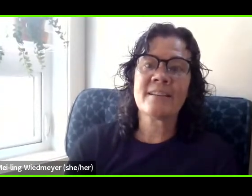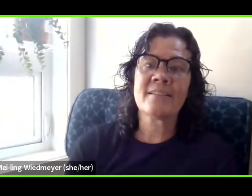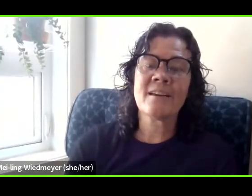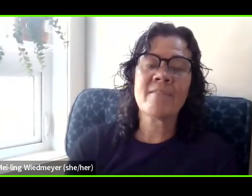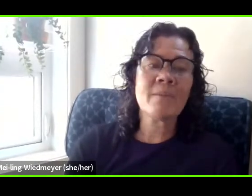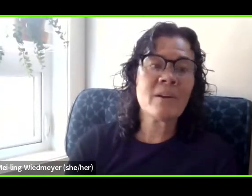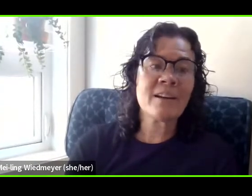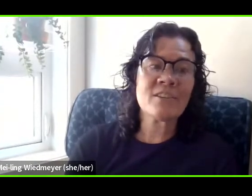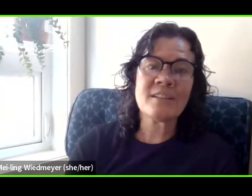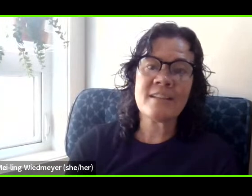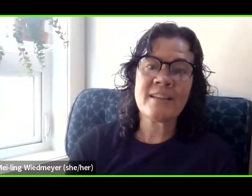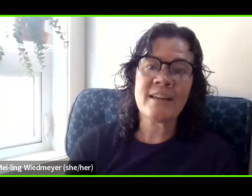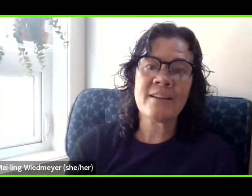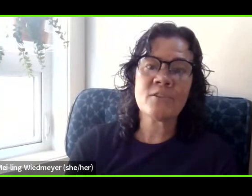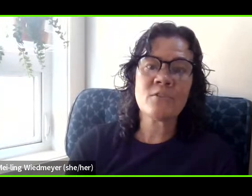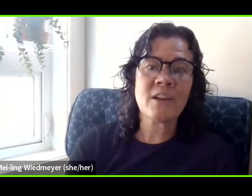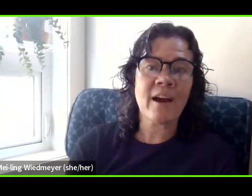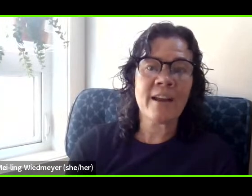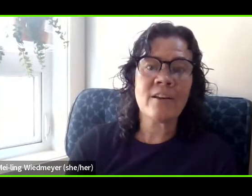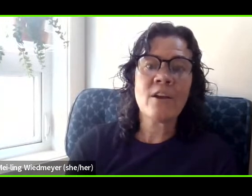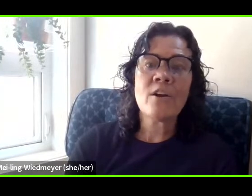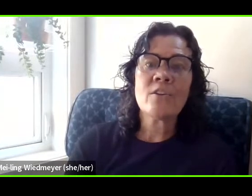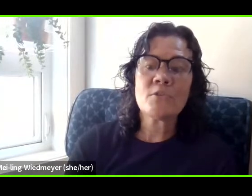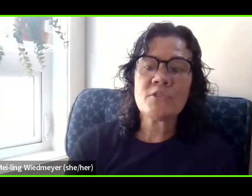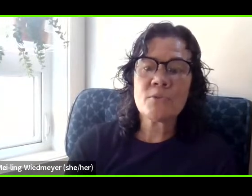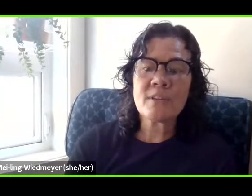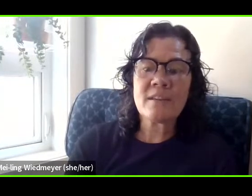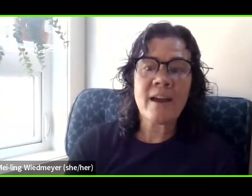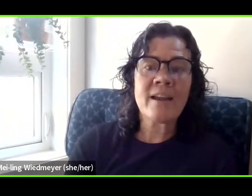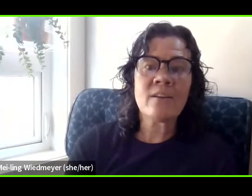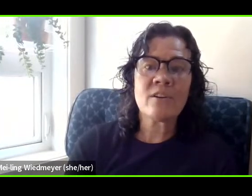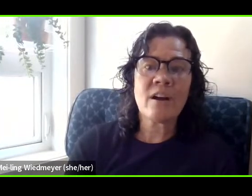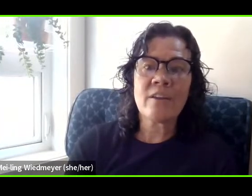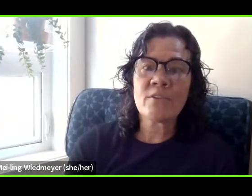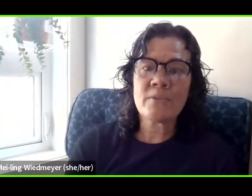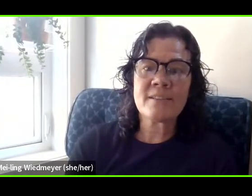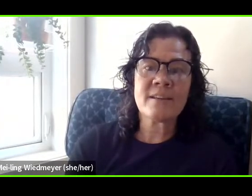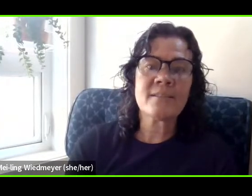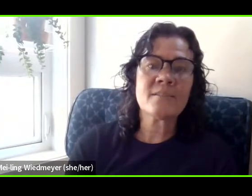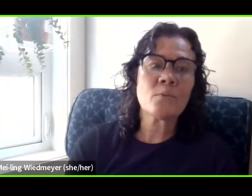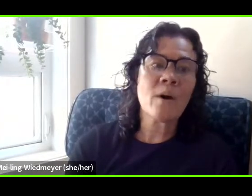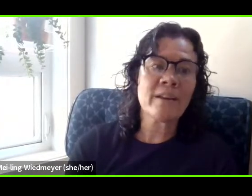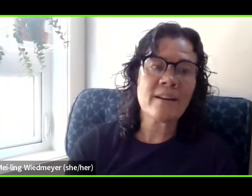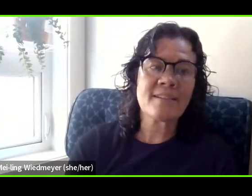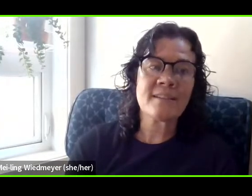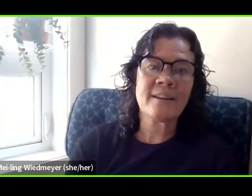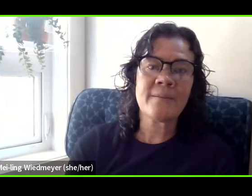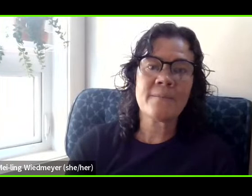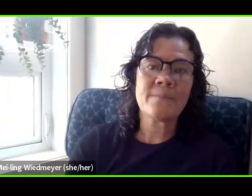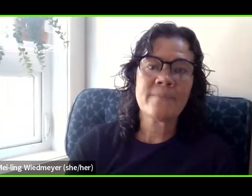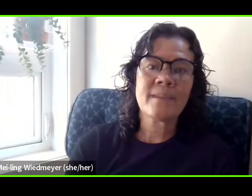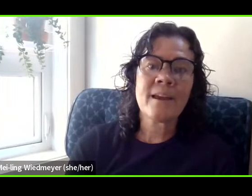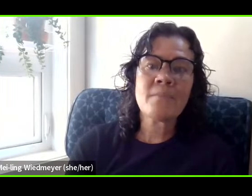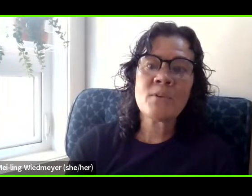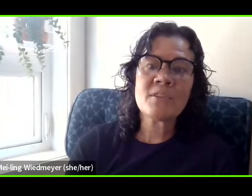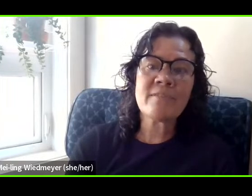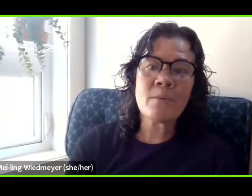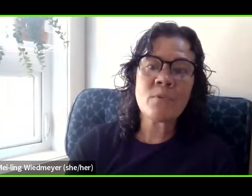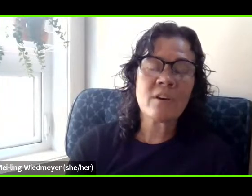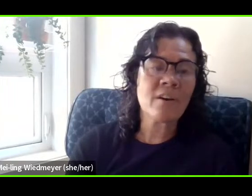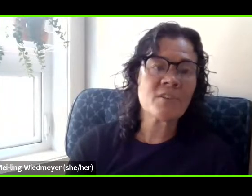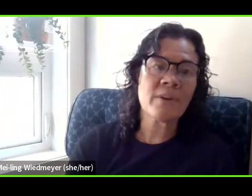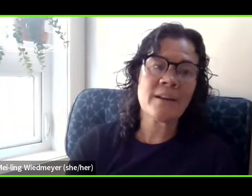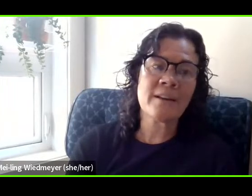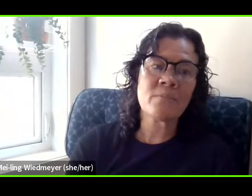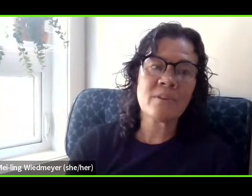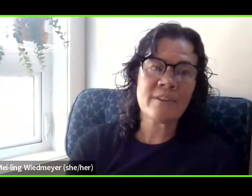cases of immigration detainees who died through suicide or other reasons while in custody, and most of